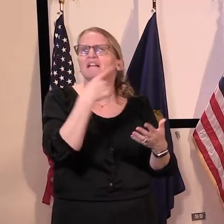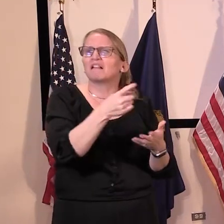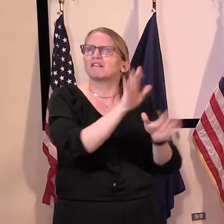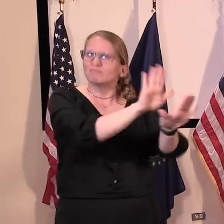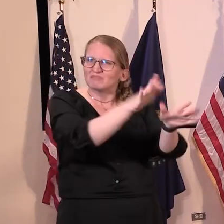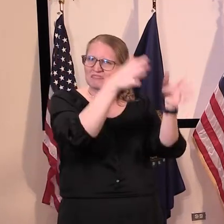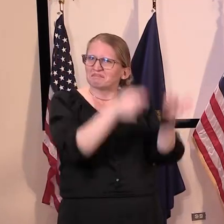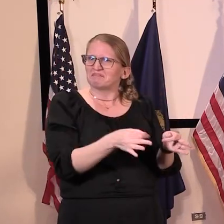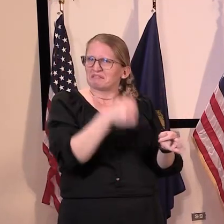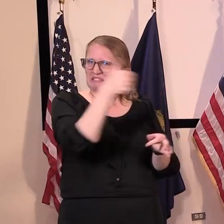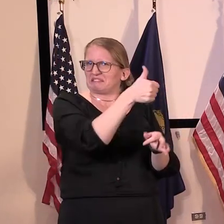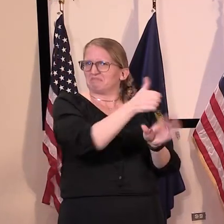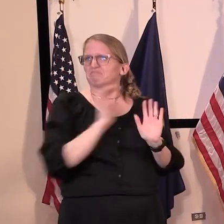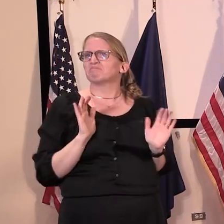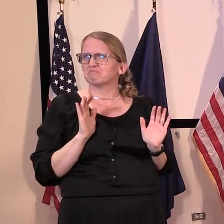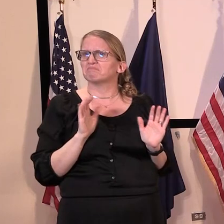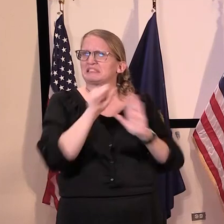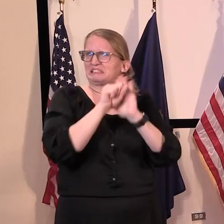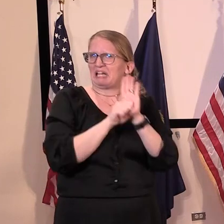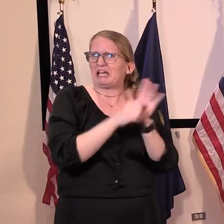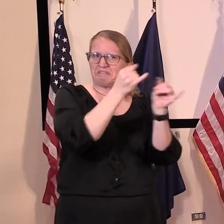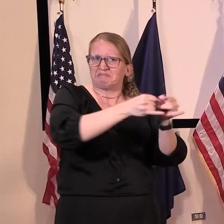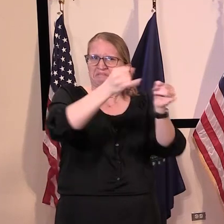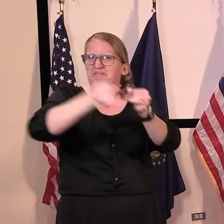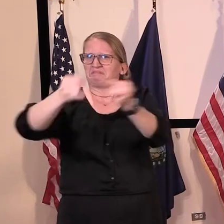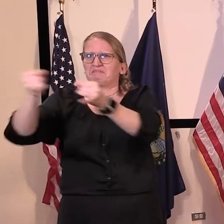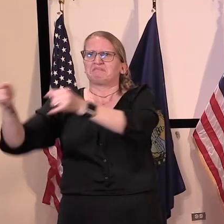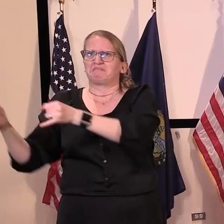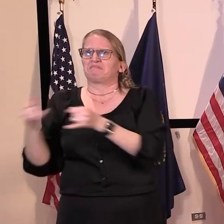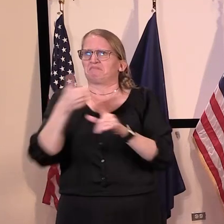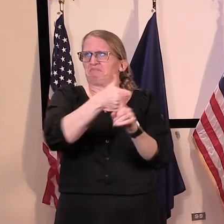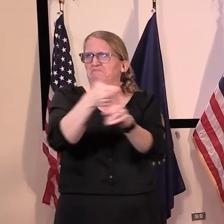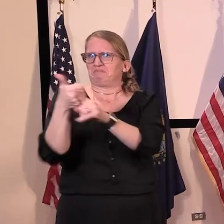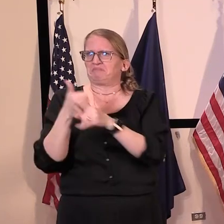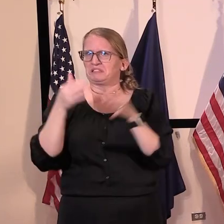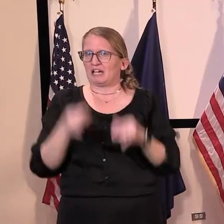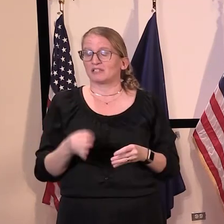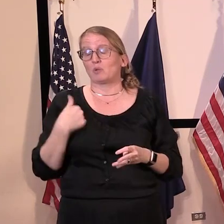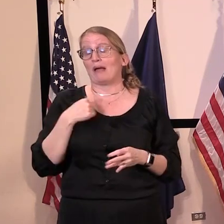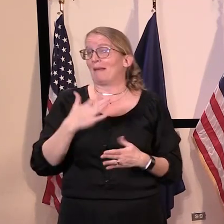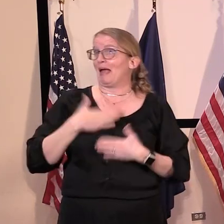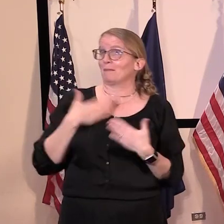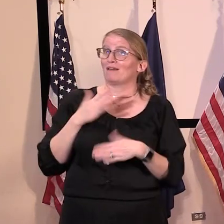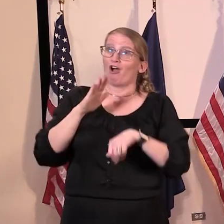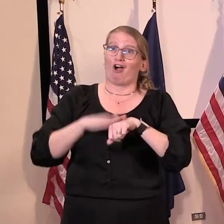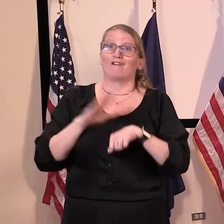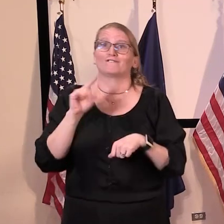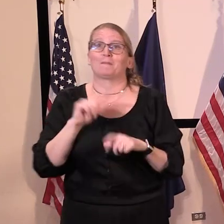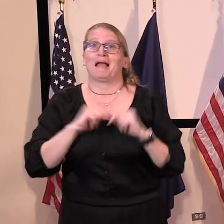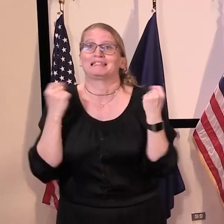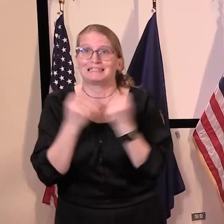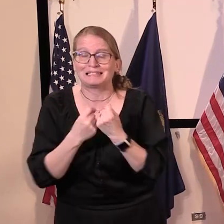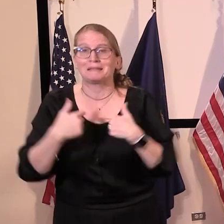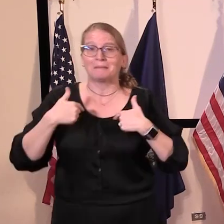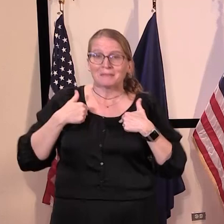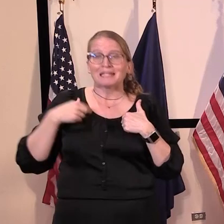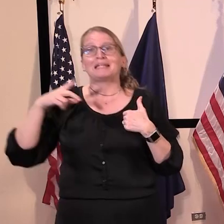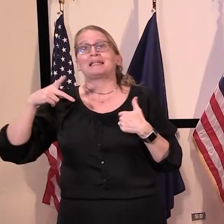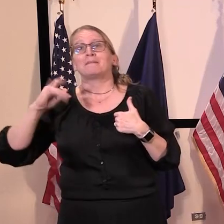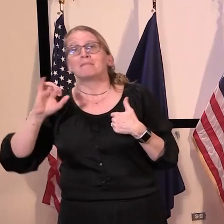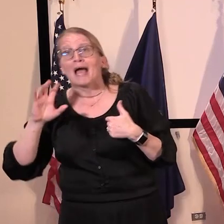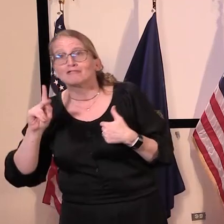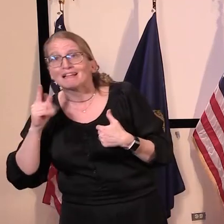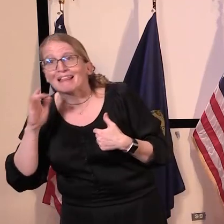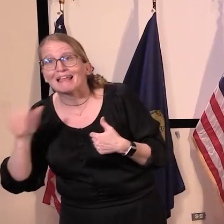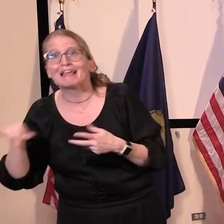a partner with Patrick and Bernie and you and your team. This is a situation where Vermonters know from experience that the best